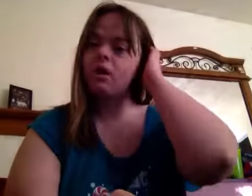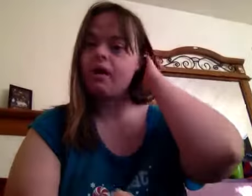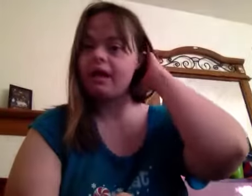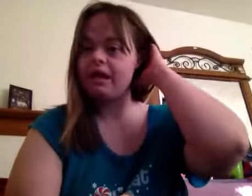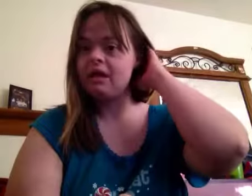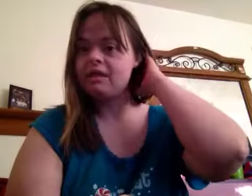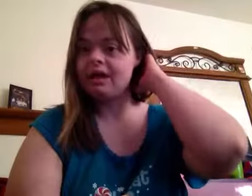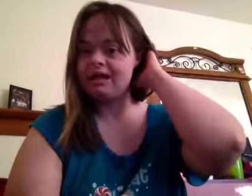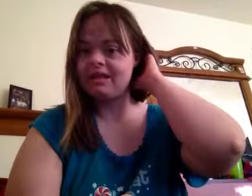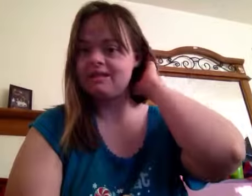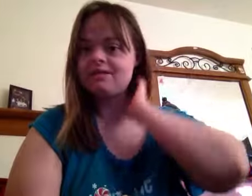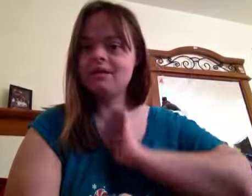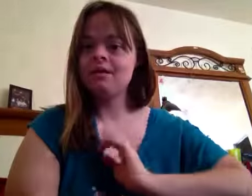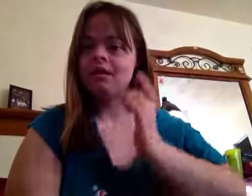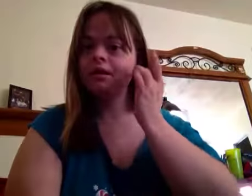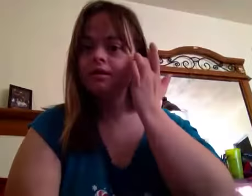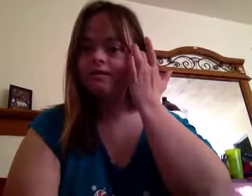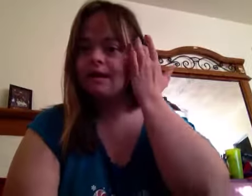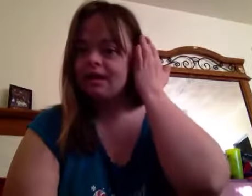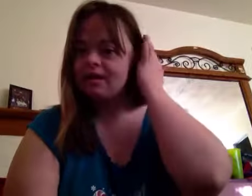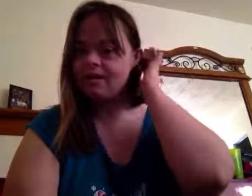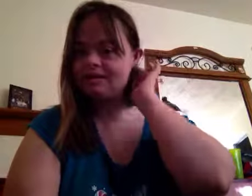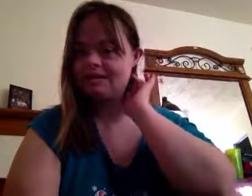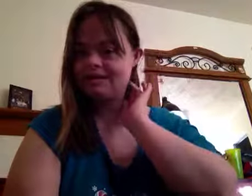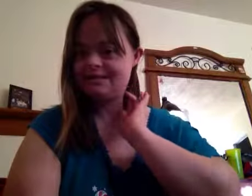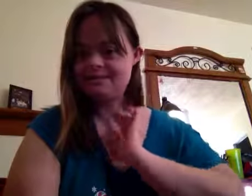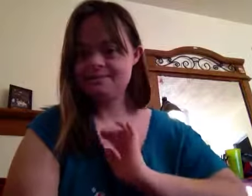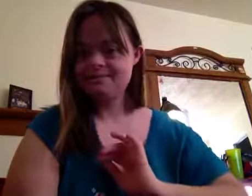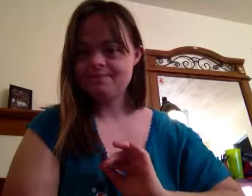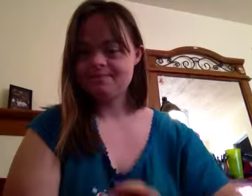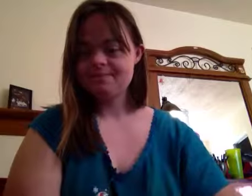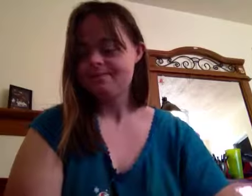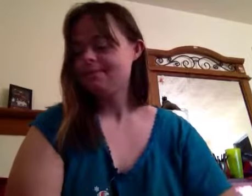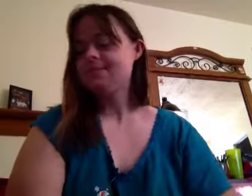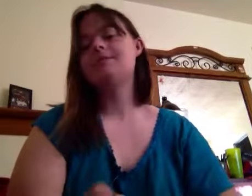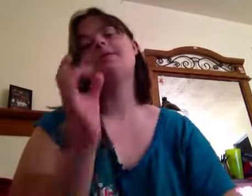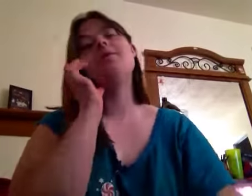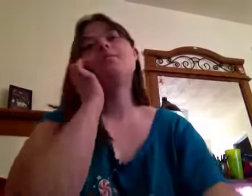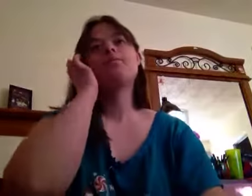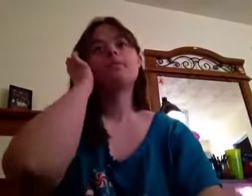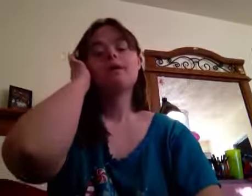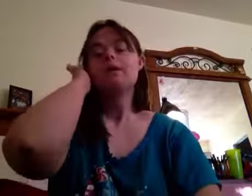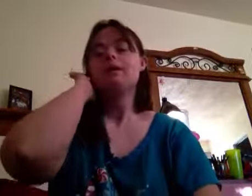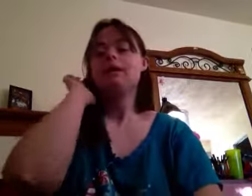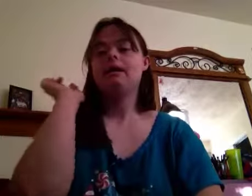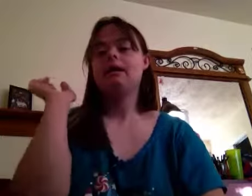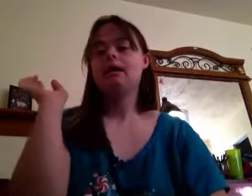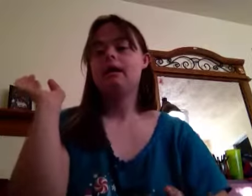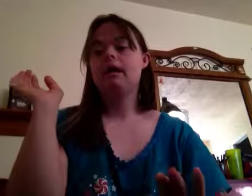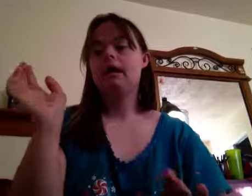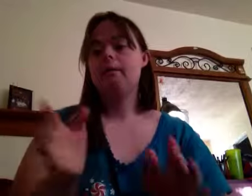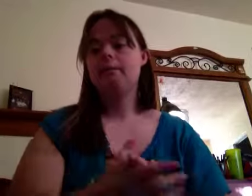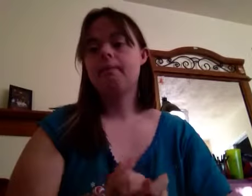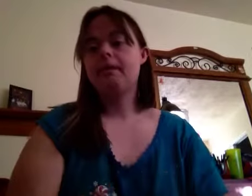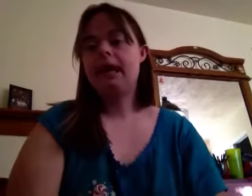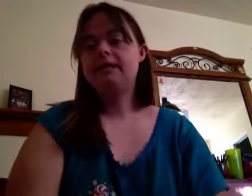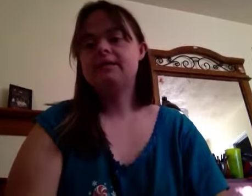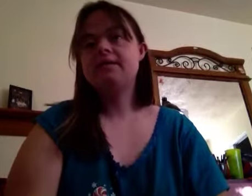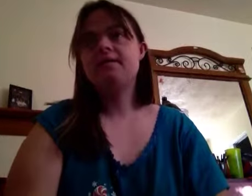doggy nice list of Santa Claus list. So, um, that's the